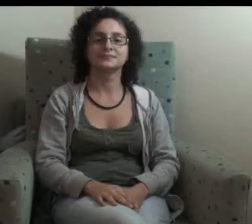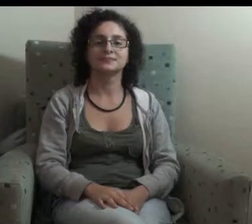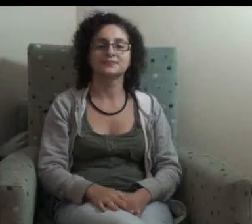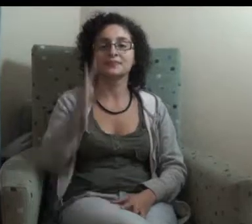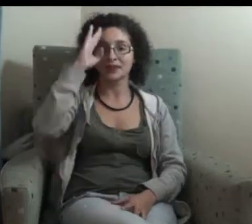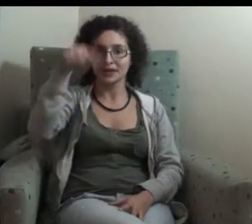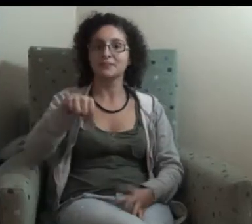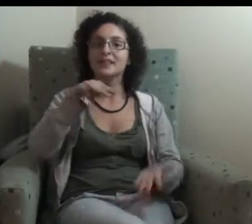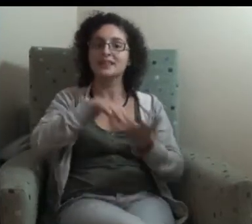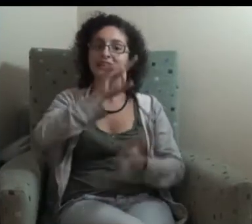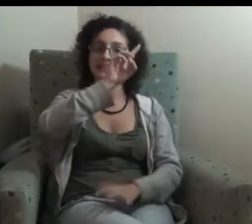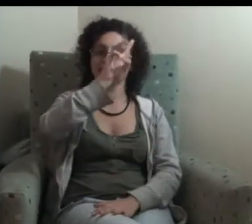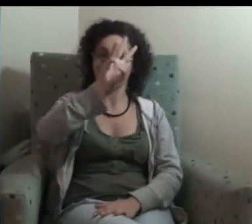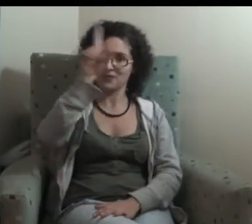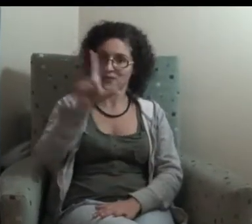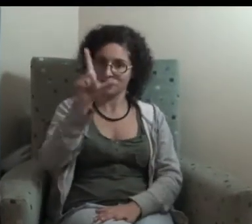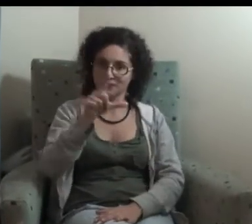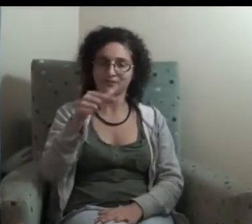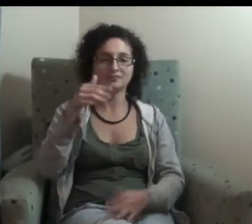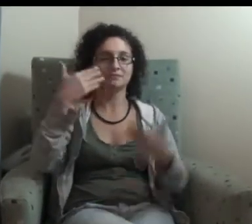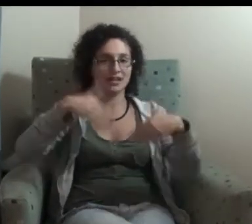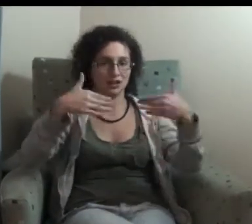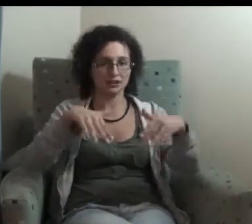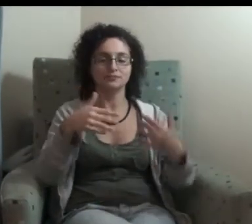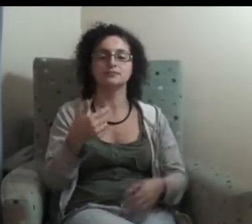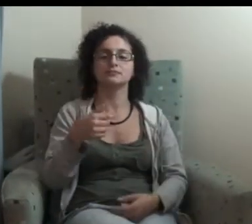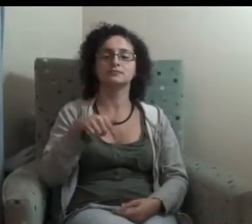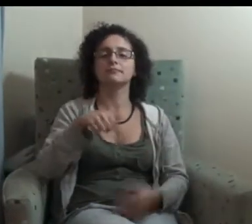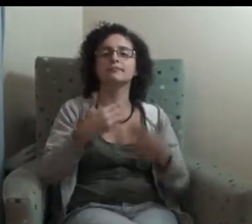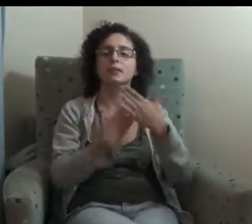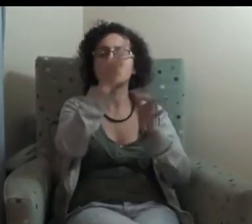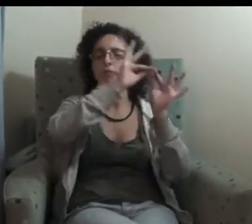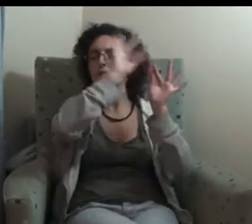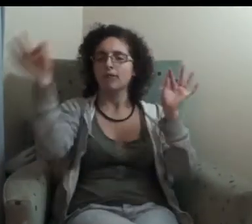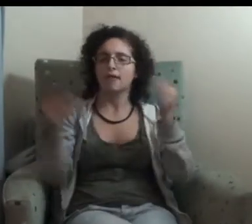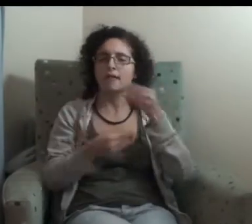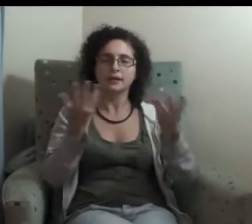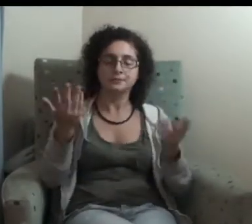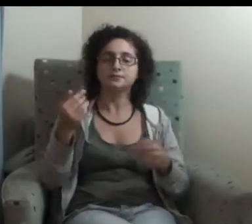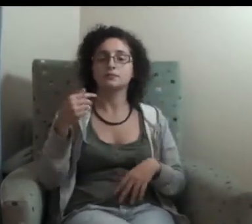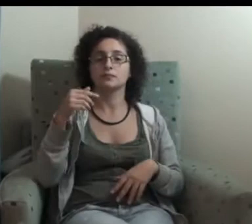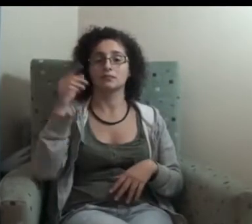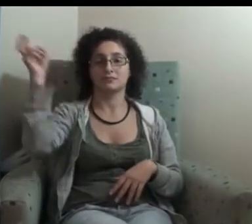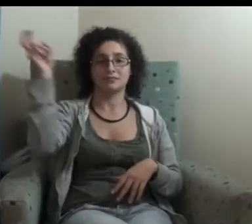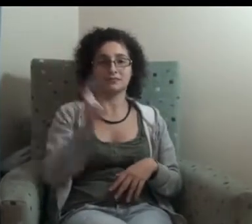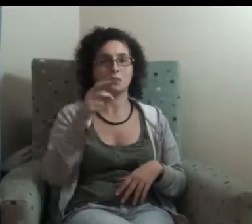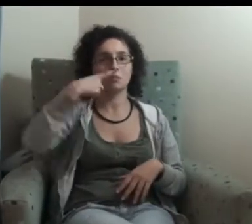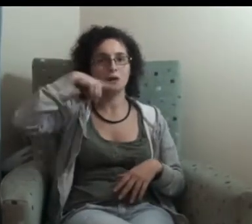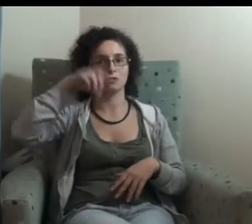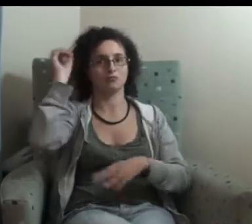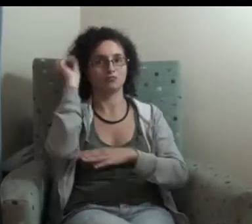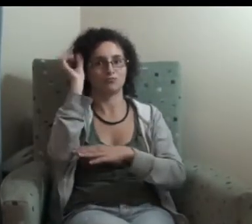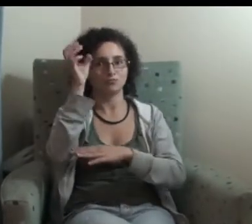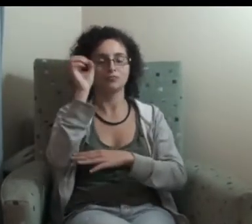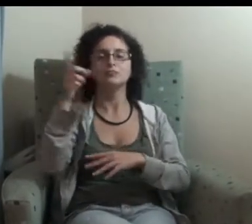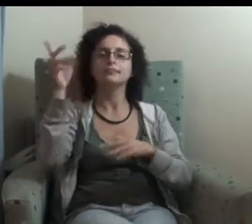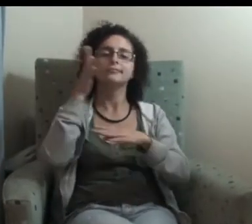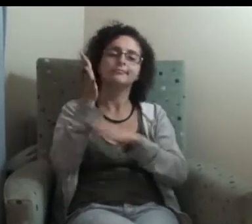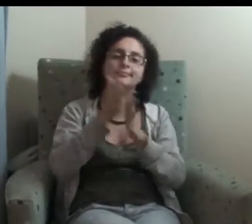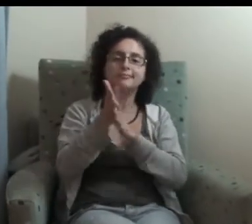And then, any thoughts on that, mean, change jerseys if we have a of bone of contention, haven't they? Because people may prove they don't like the grey jerseys that some of our